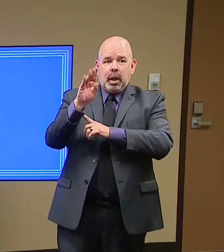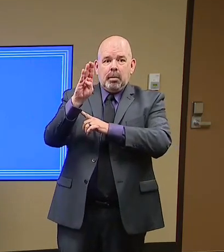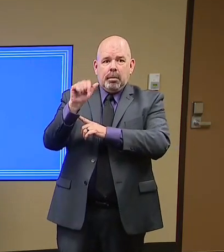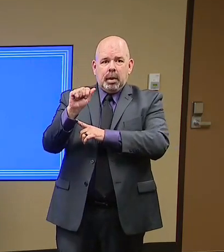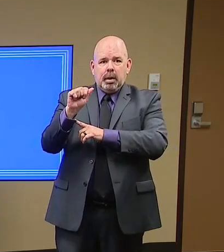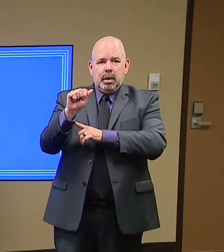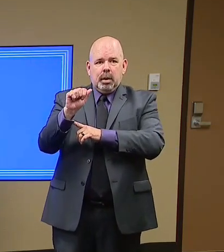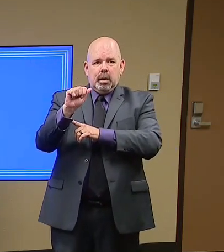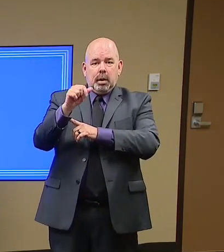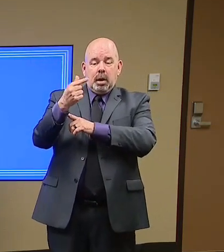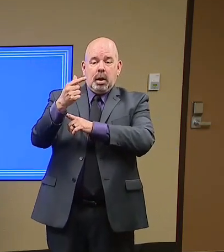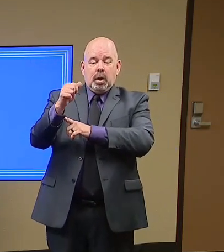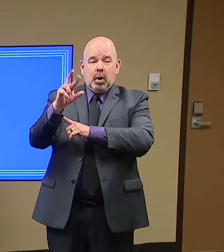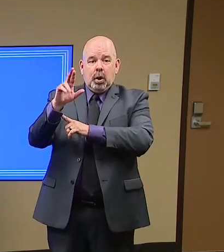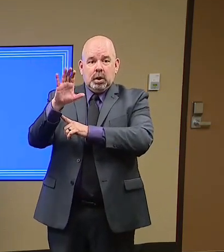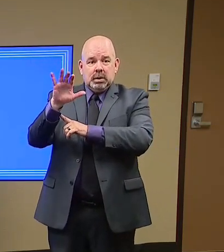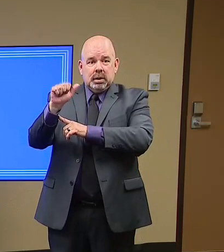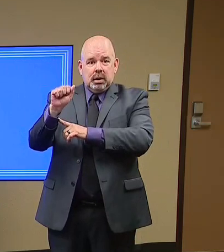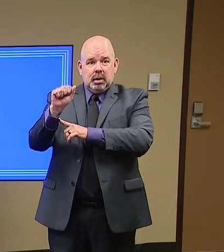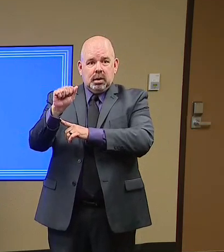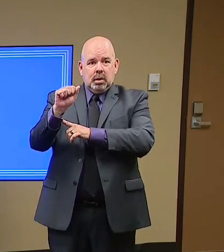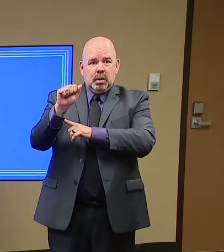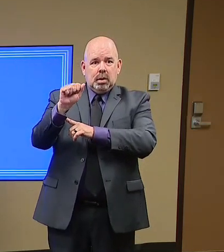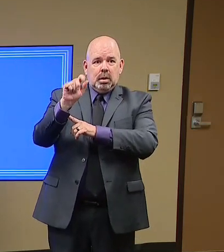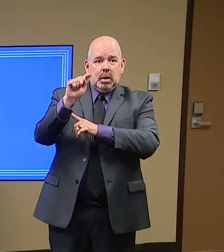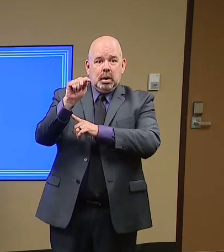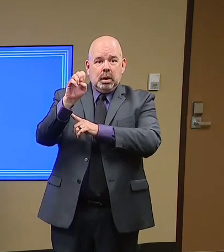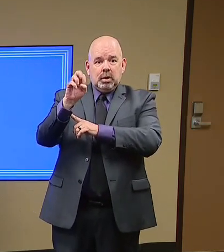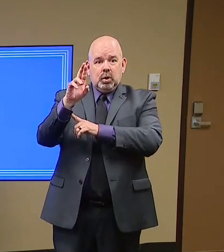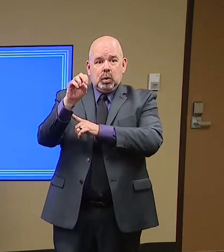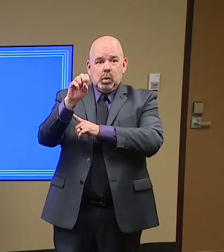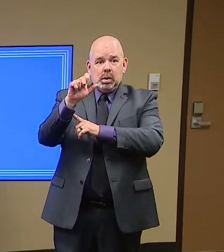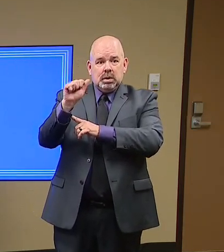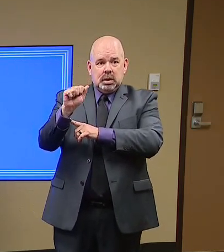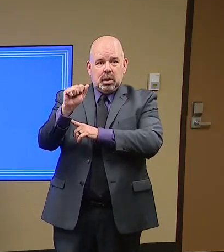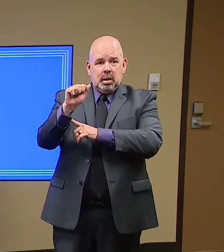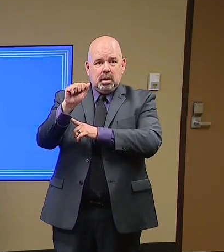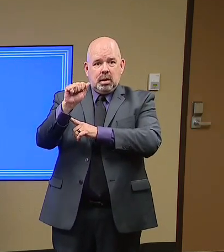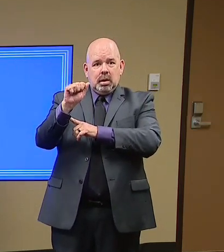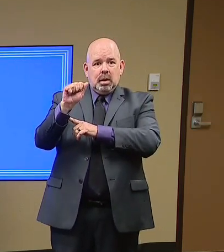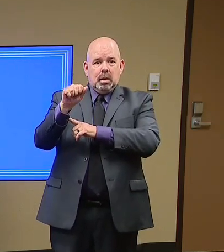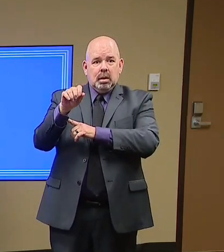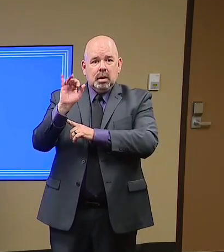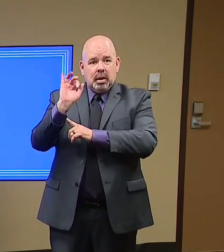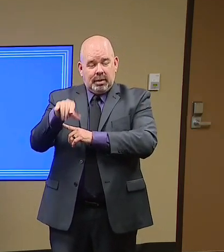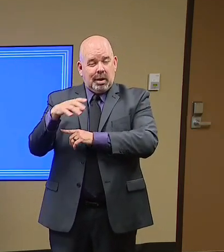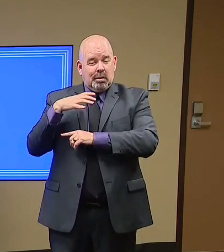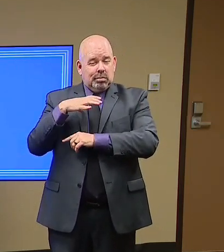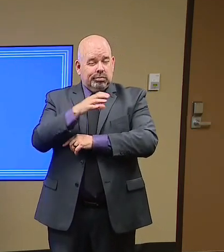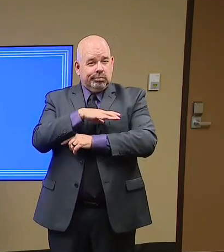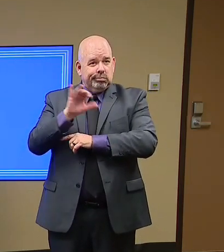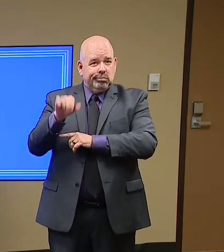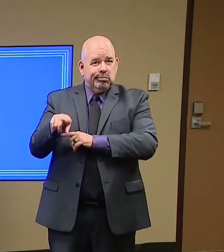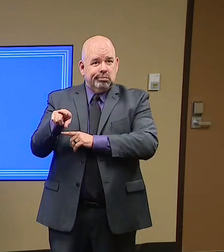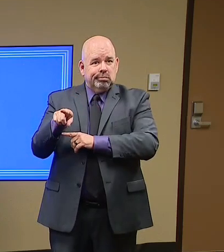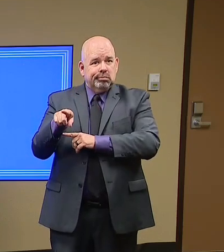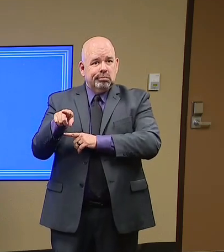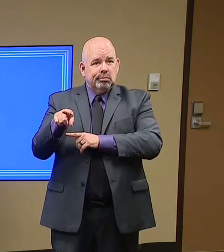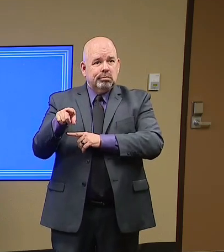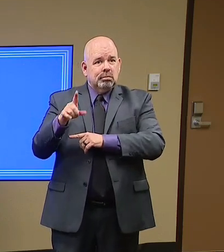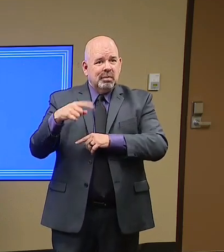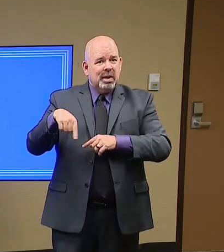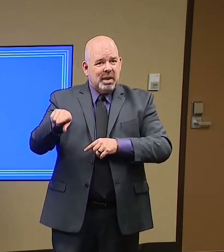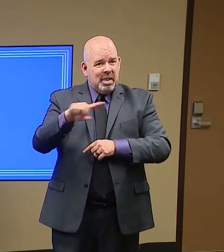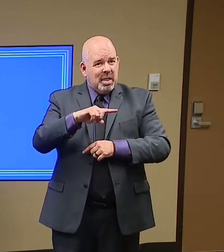who stood up to, frankly, some abuse today, but led on this issue and I think will be responsible